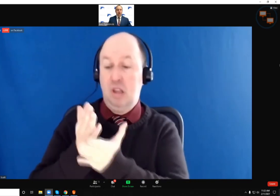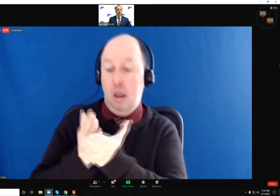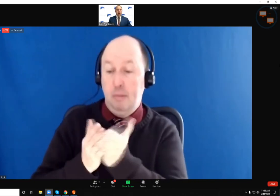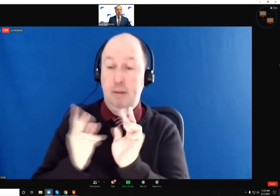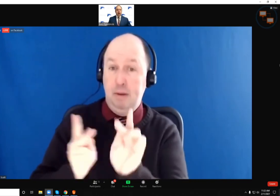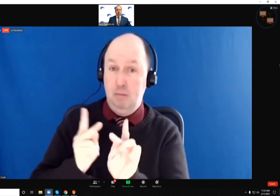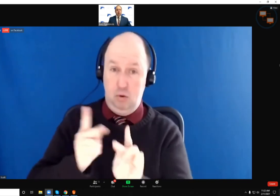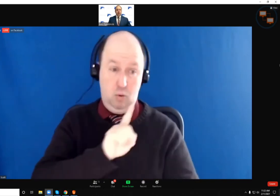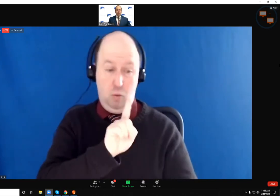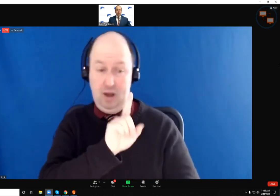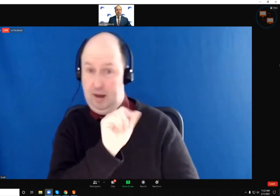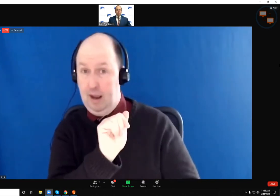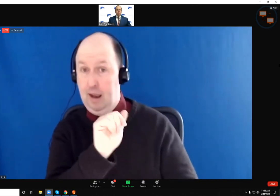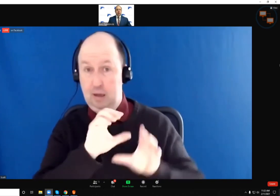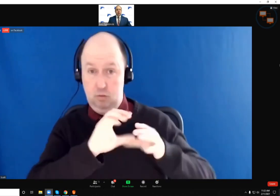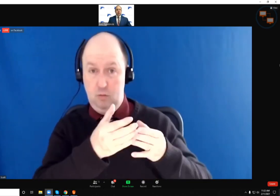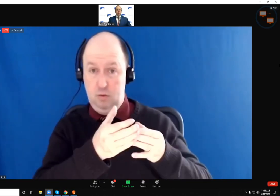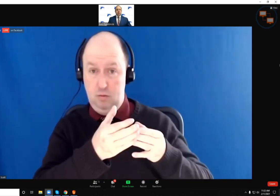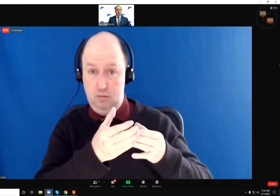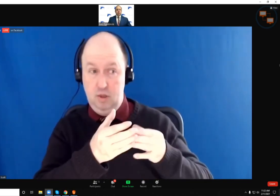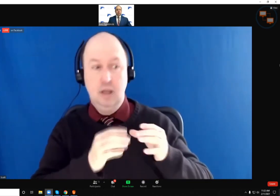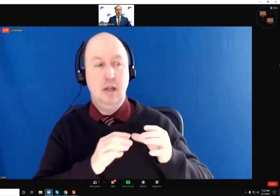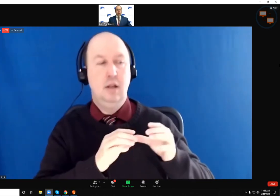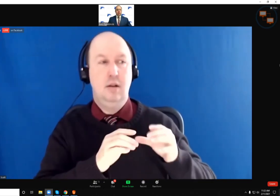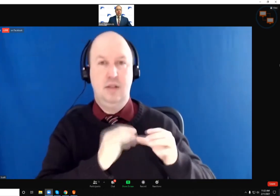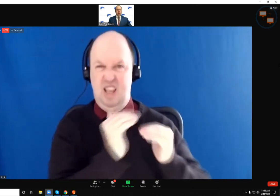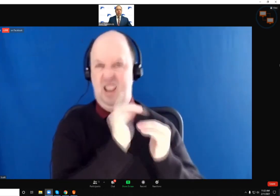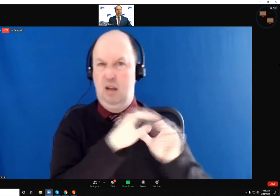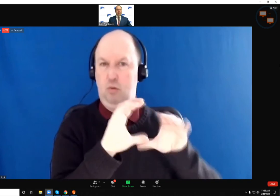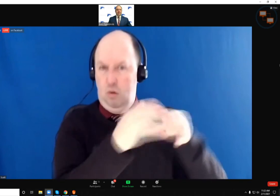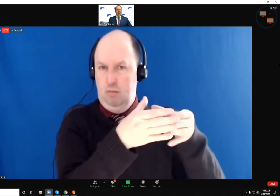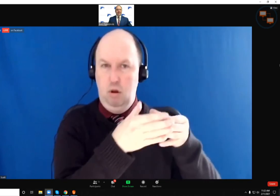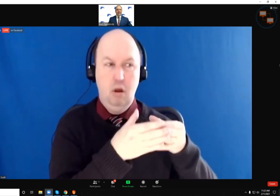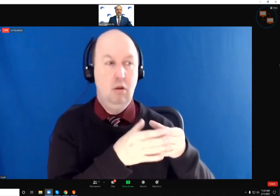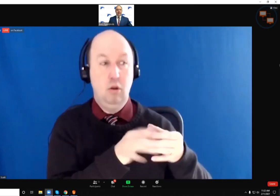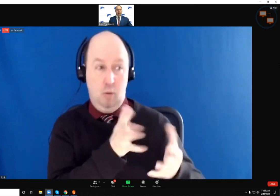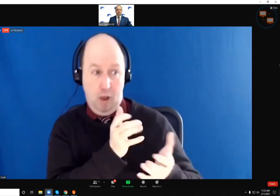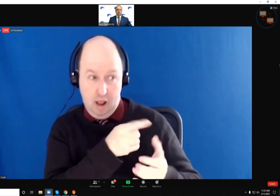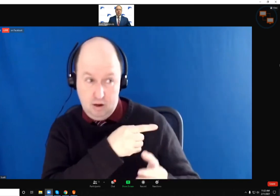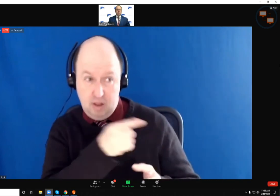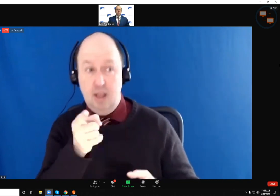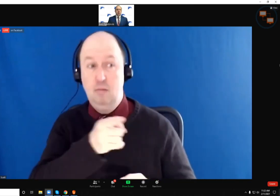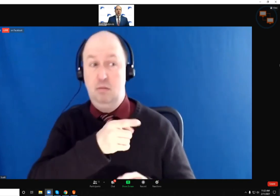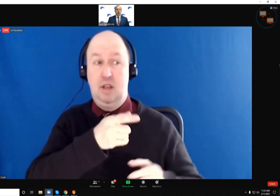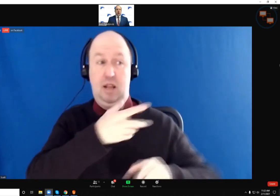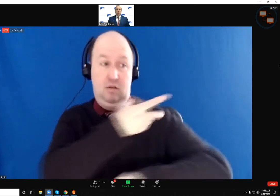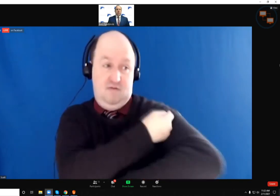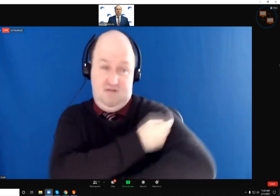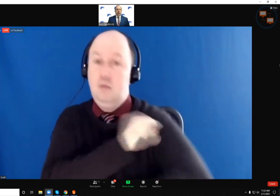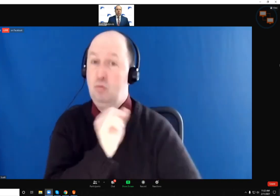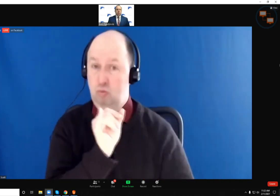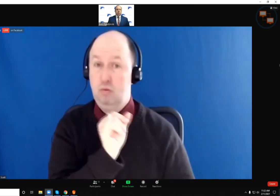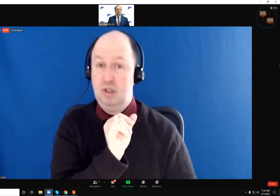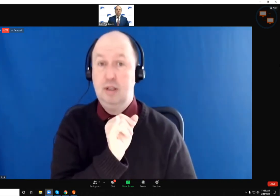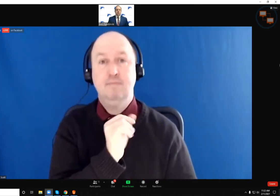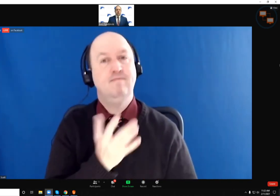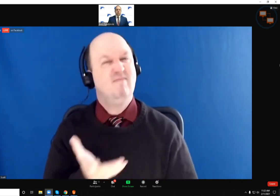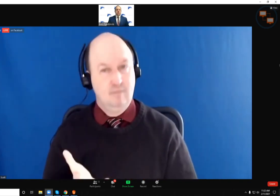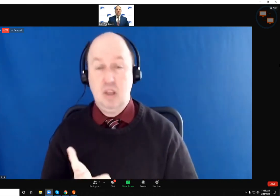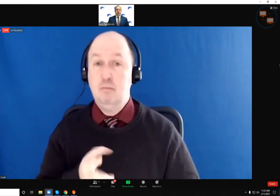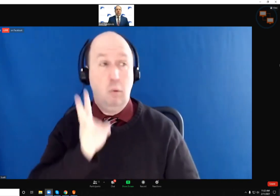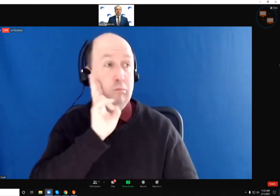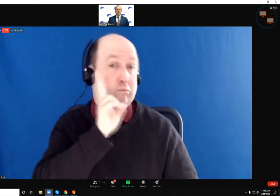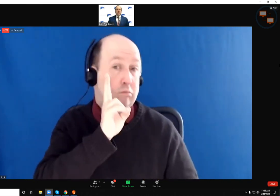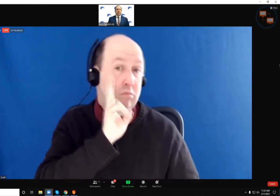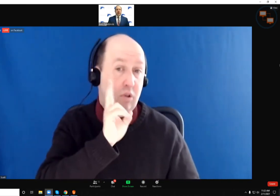1A category, that tier group. So we're, we're trying to make sure that we get vaccines out to them as well too. But again, we're, we'll see it.